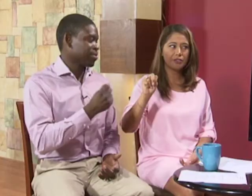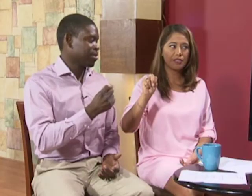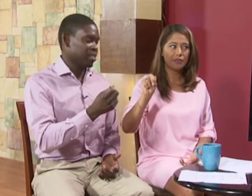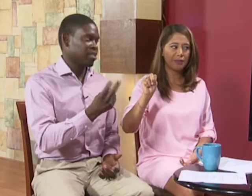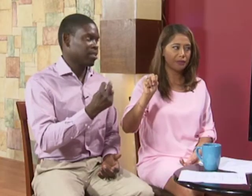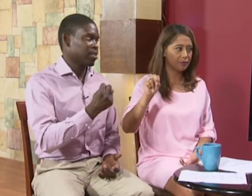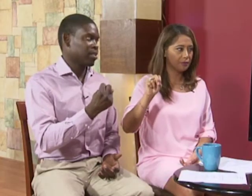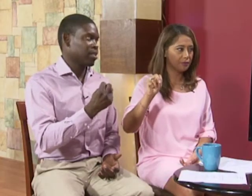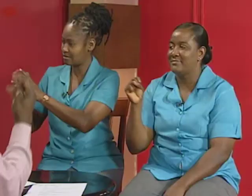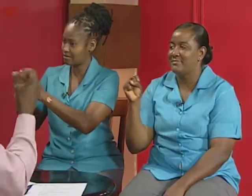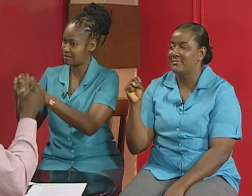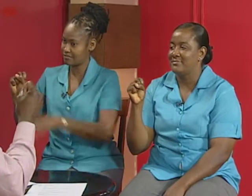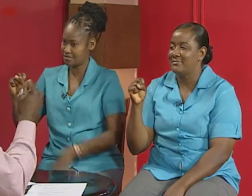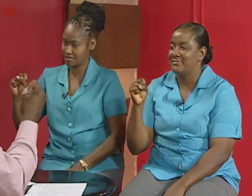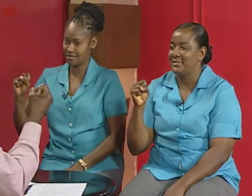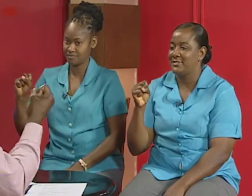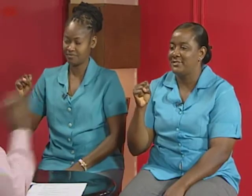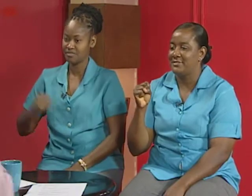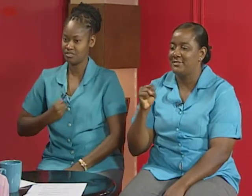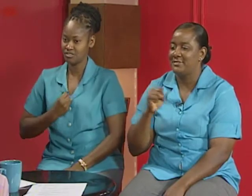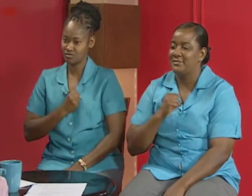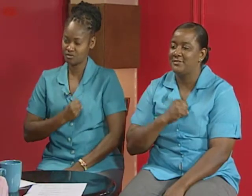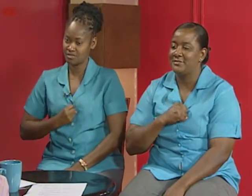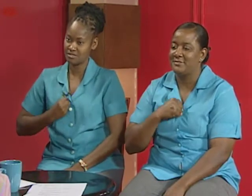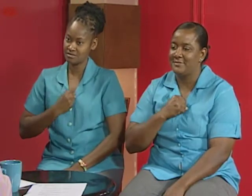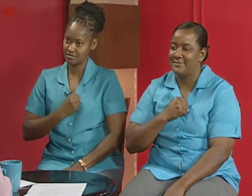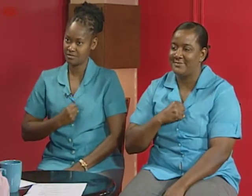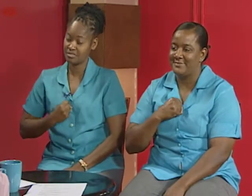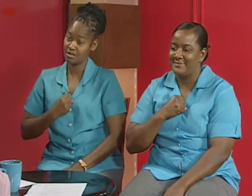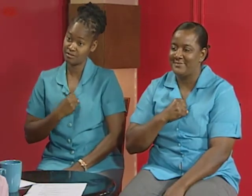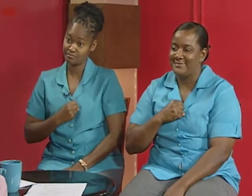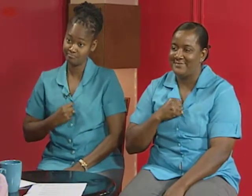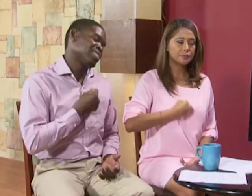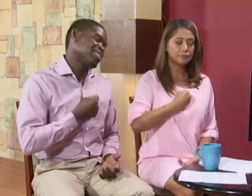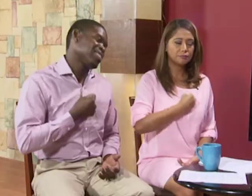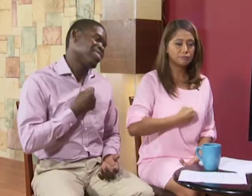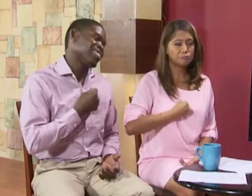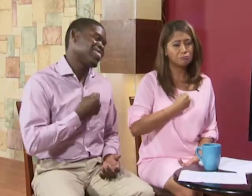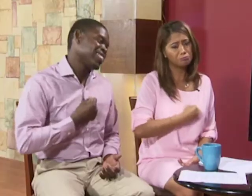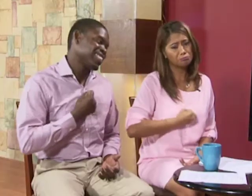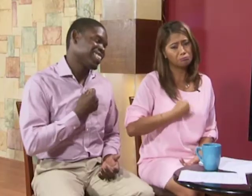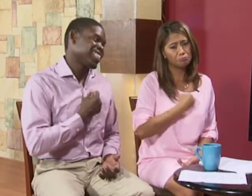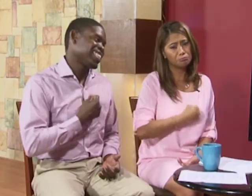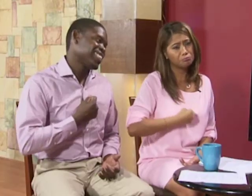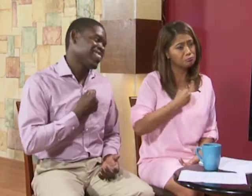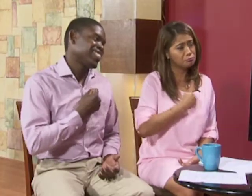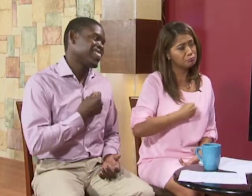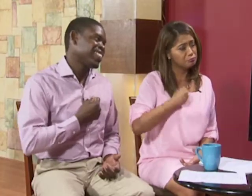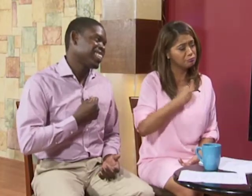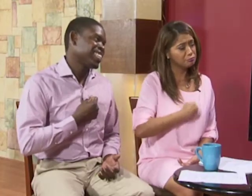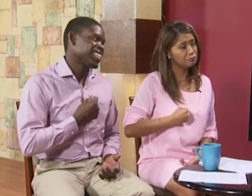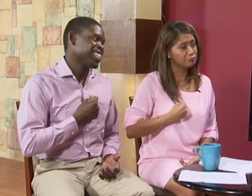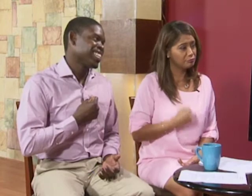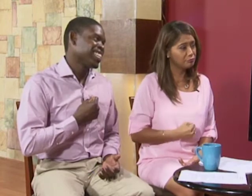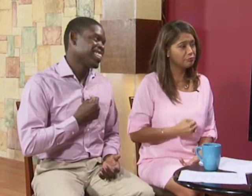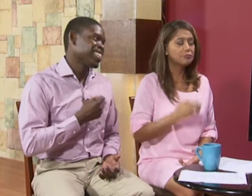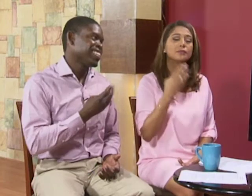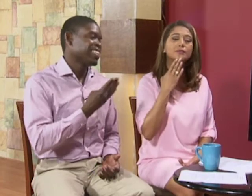no no s is over s is over they're just rubble chest i'm sorry yeah okay and everyone say thank you thank you